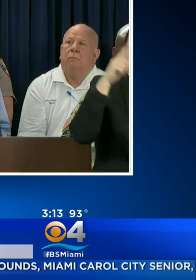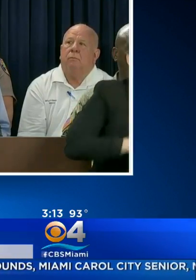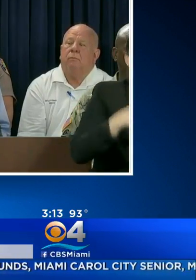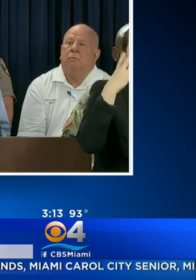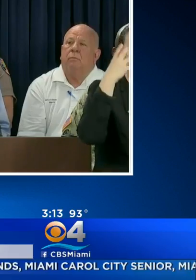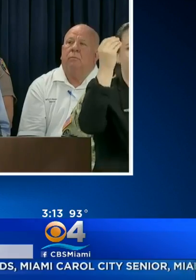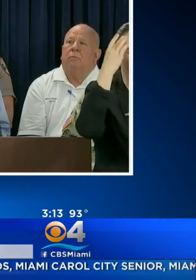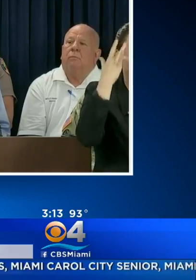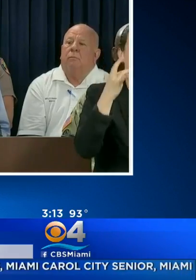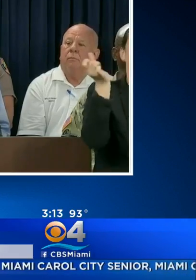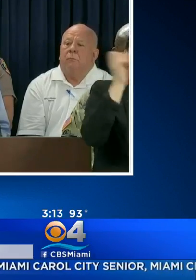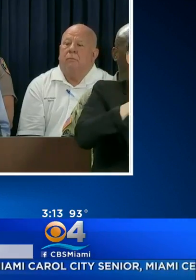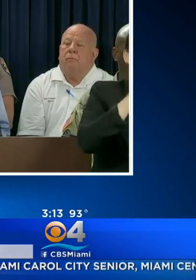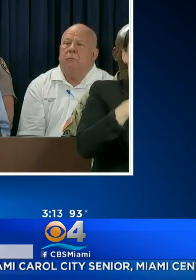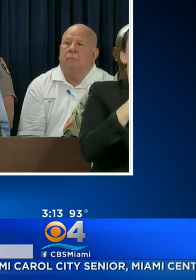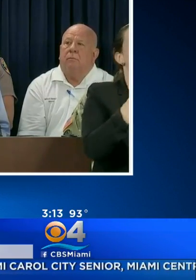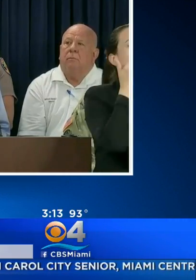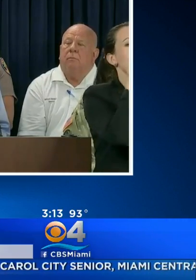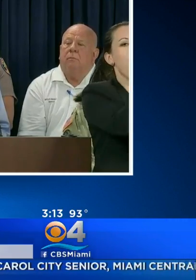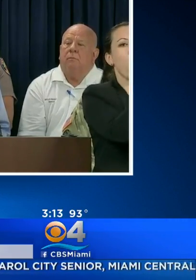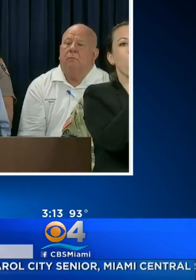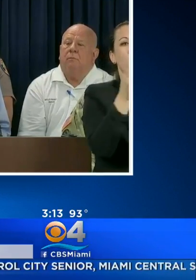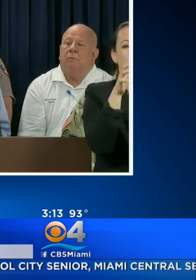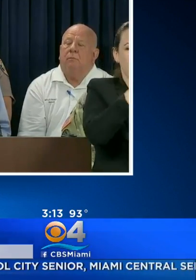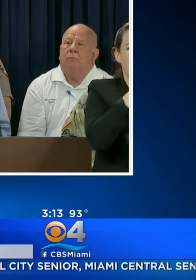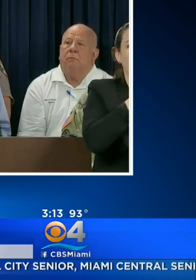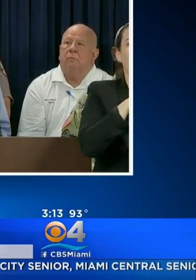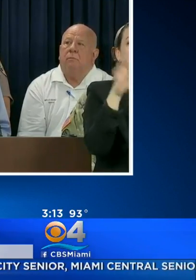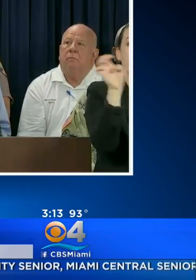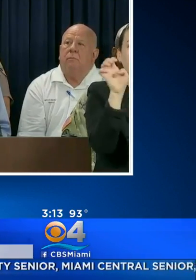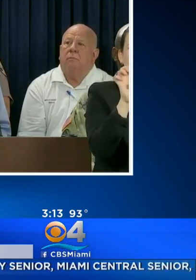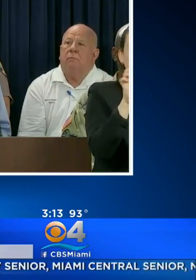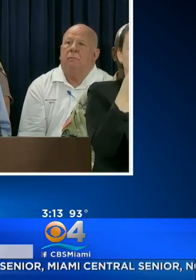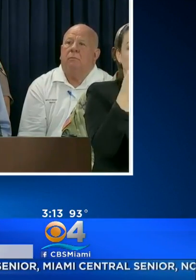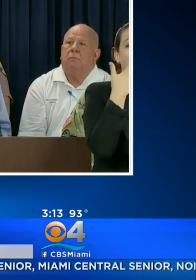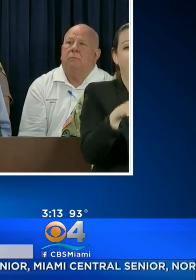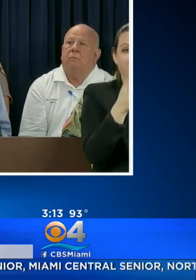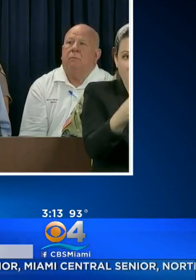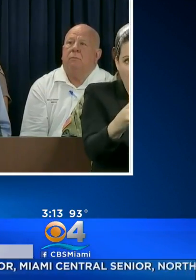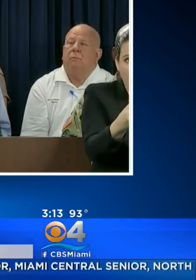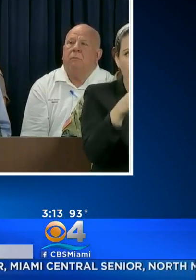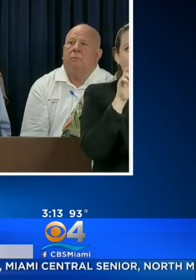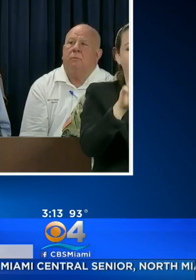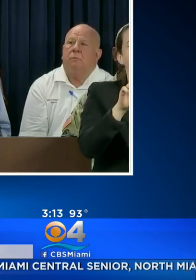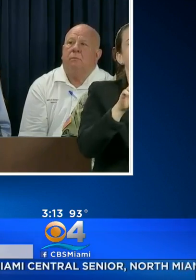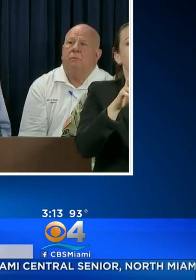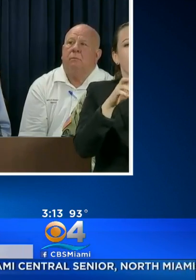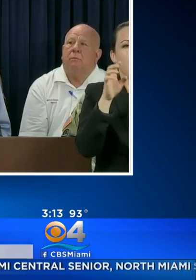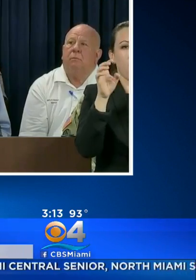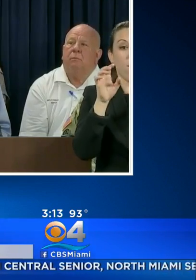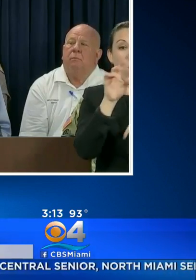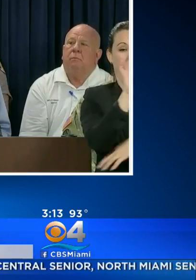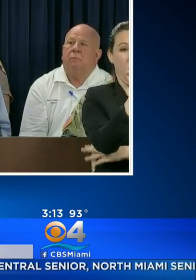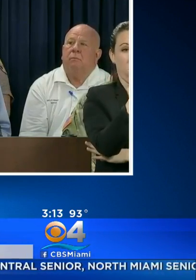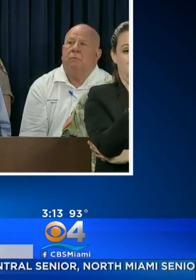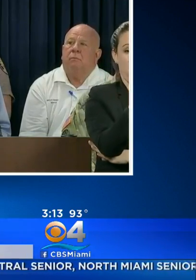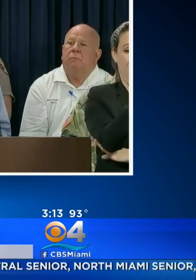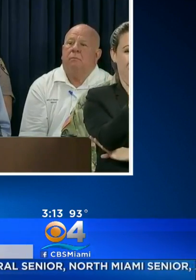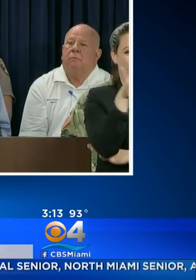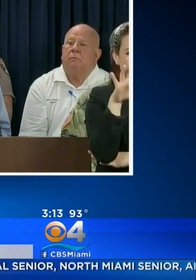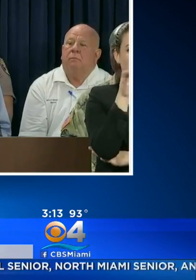OF FUEL ISSUE, PLEASE CALL YOUR LOCAL EMERGENCY MANAGEMENT HOTLINE OR THE FLORIDA EMERGENCY INFORMATION HOTLINE AT 1-800